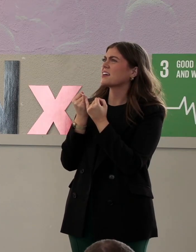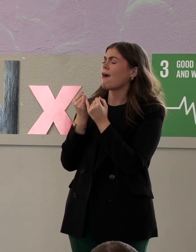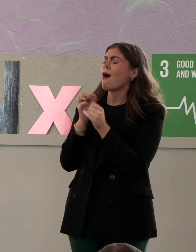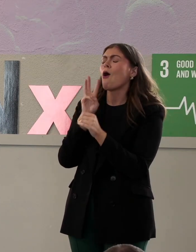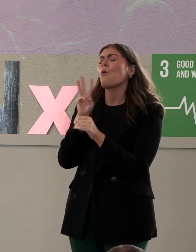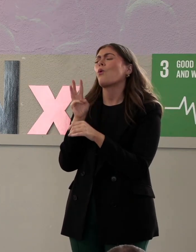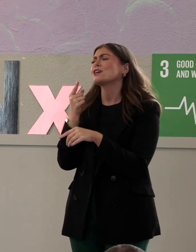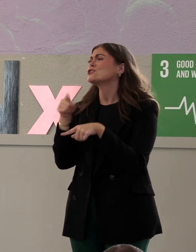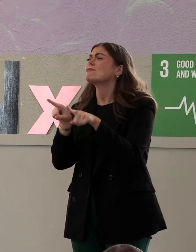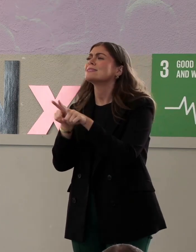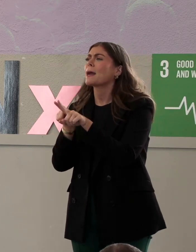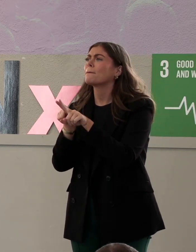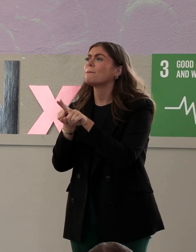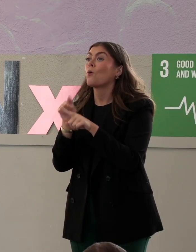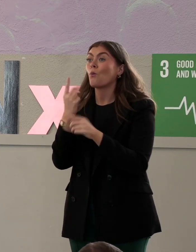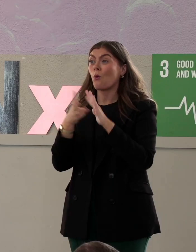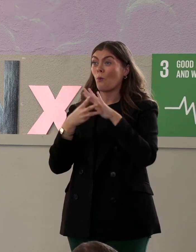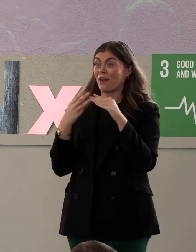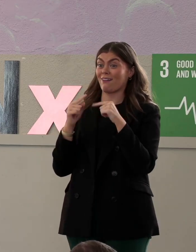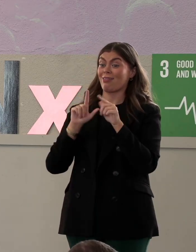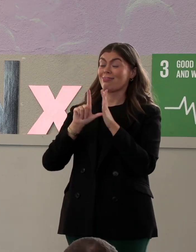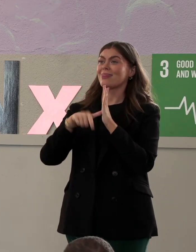A week later, she finds what it was.